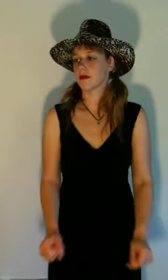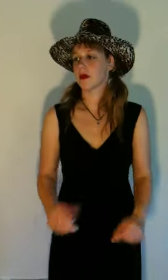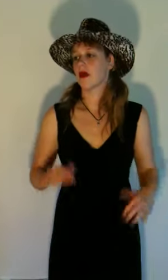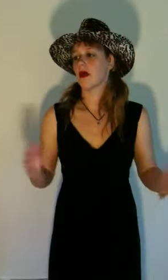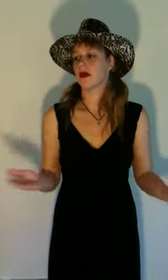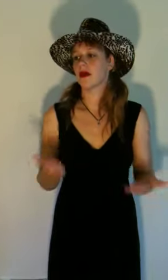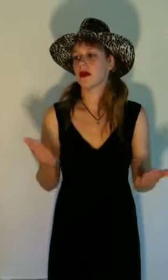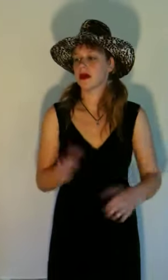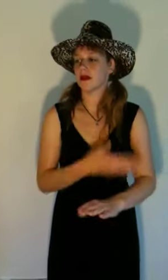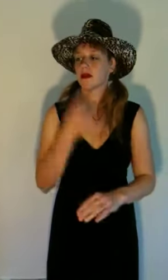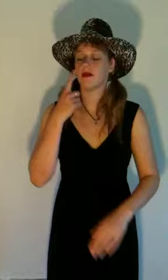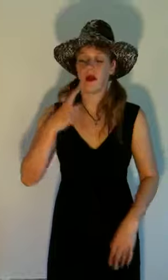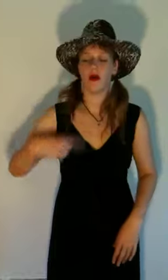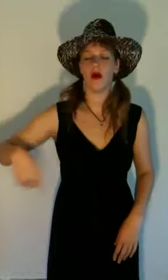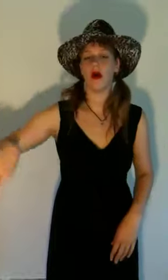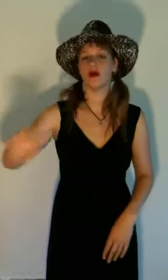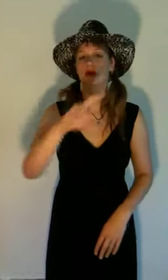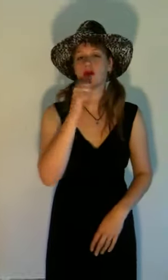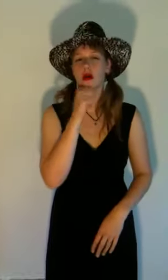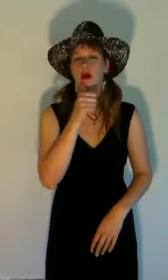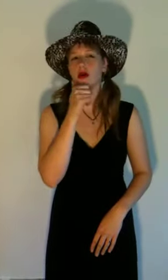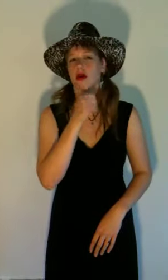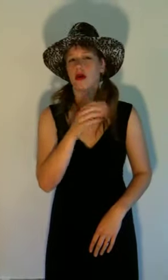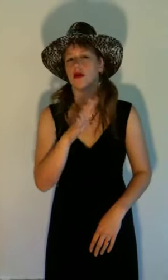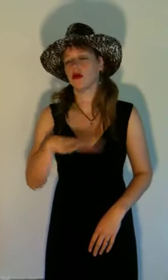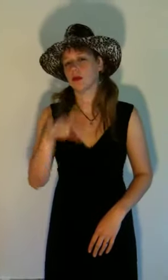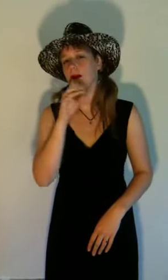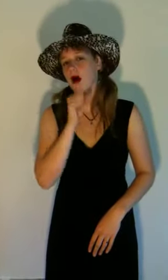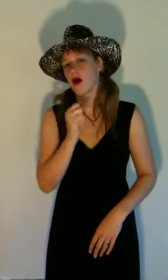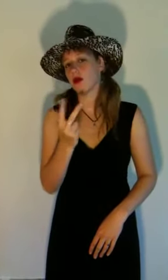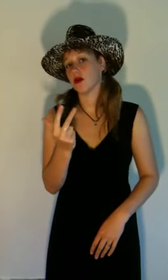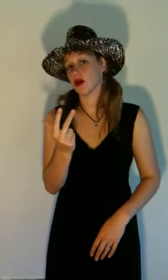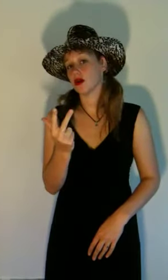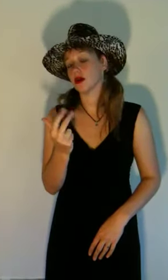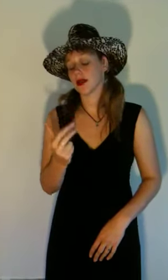This is for all you girls about 13